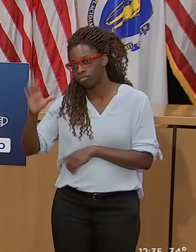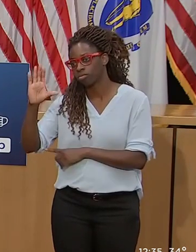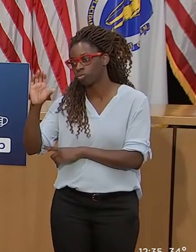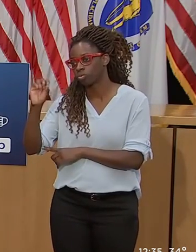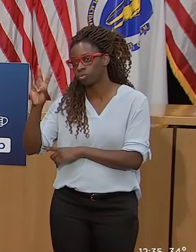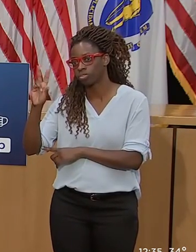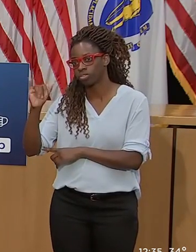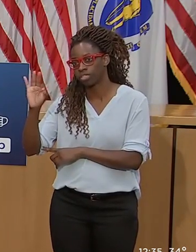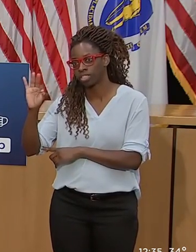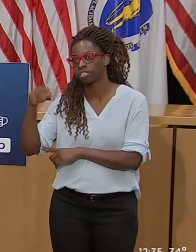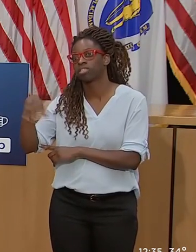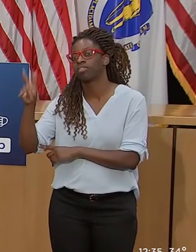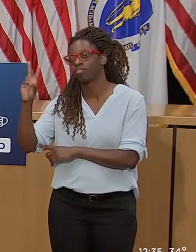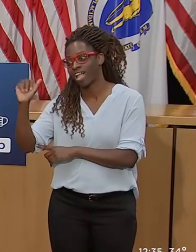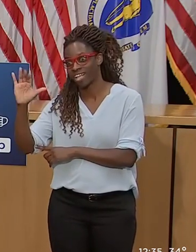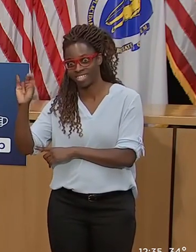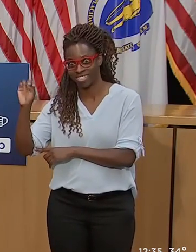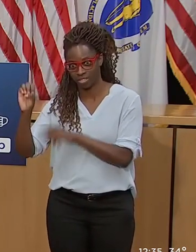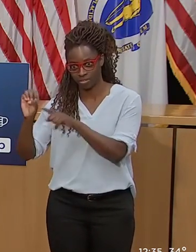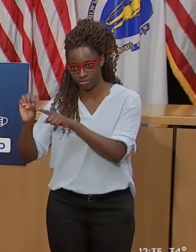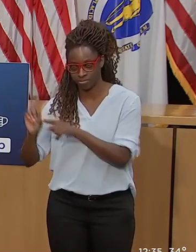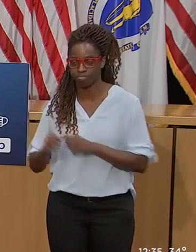And that will be updated, obviously, as more information comes in.